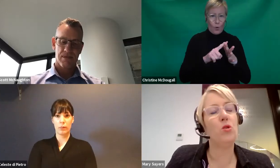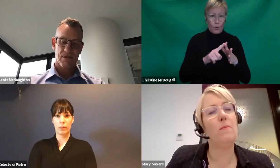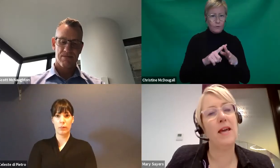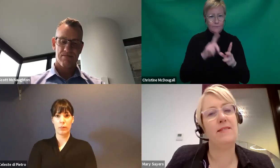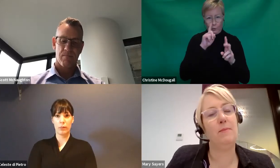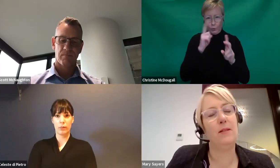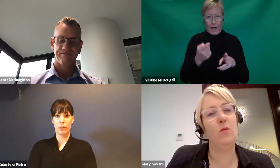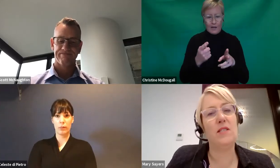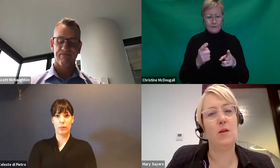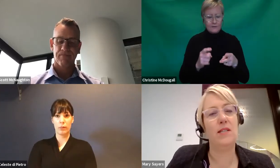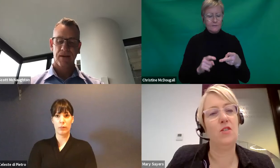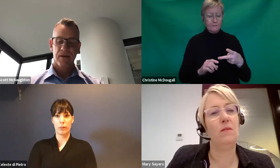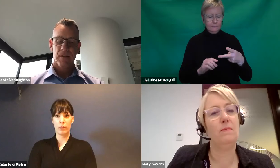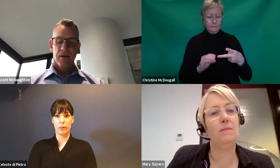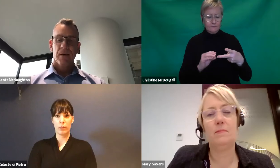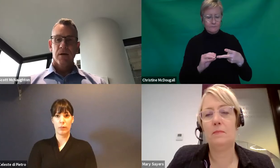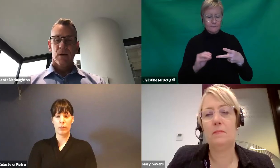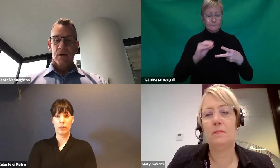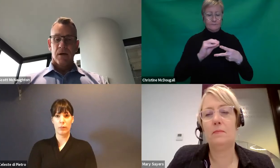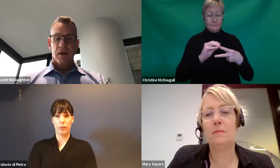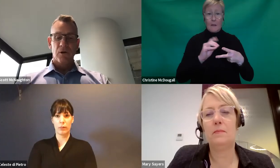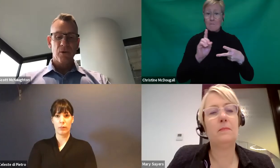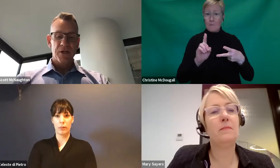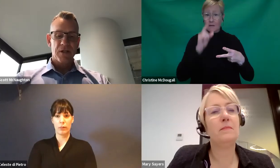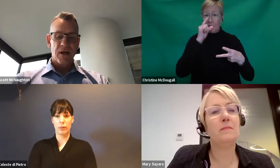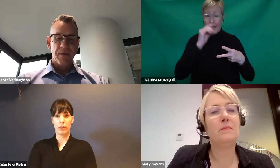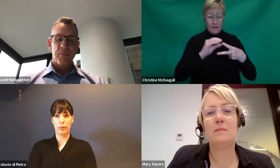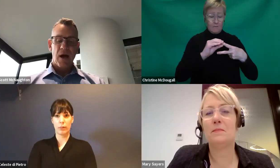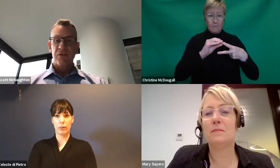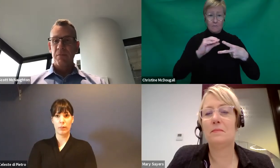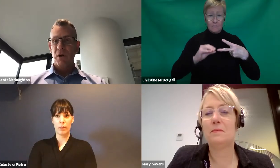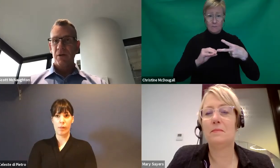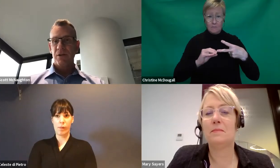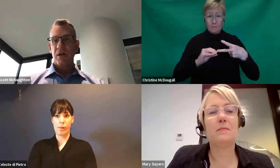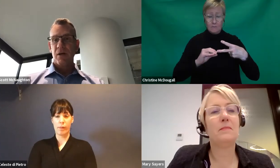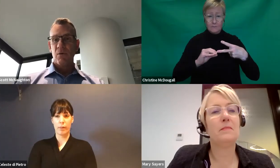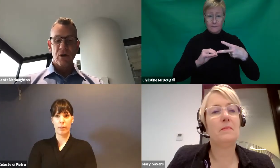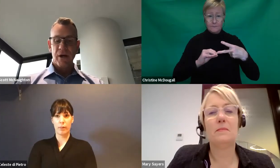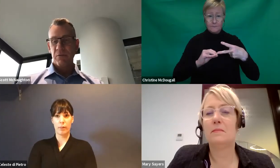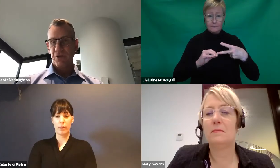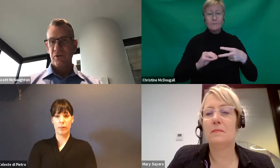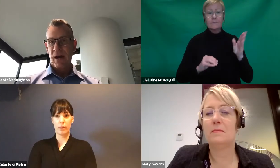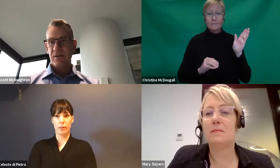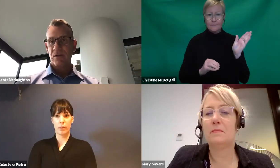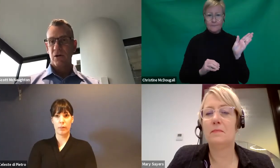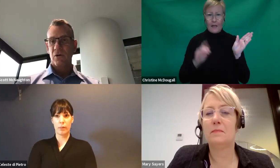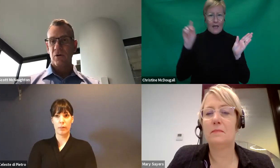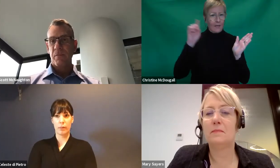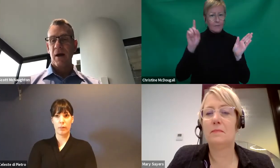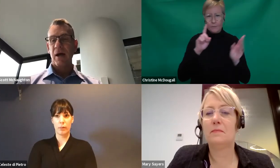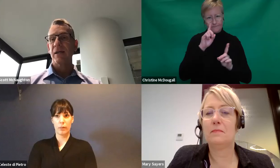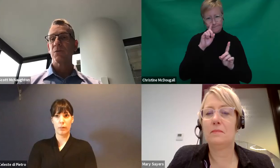core to capacity building, was the question? Good question. At the moment, we're not able to do that,